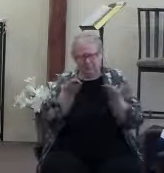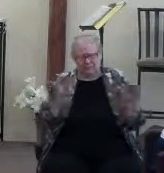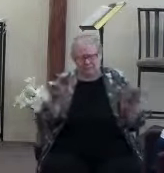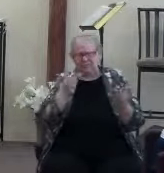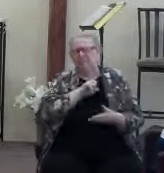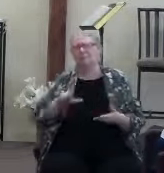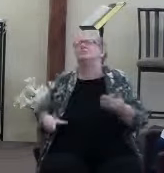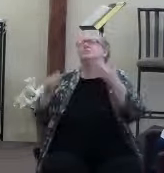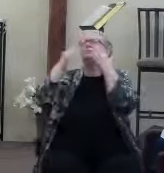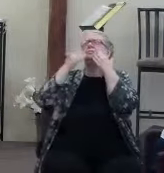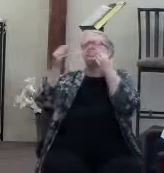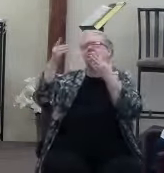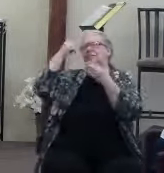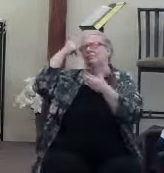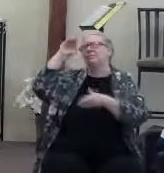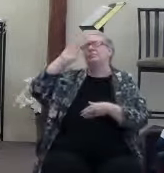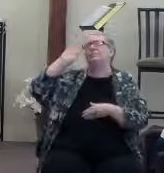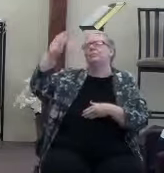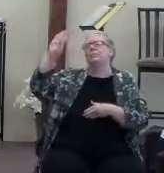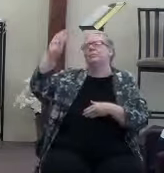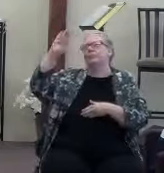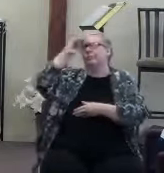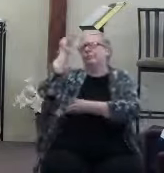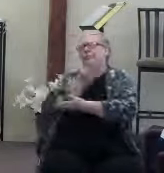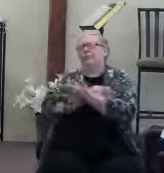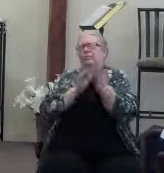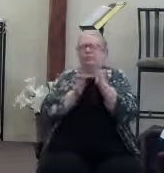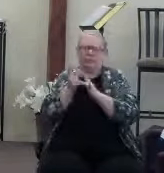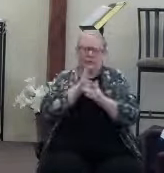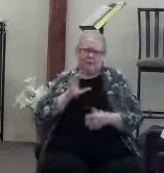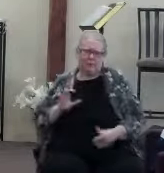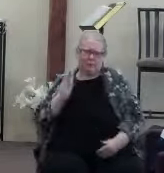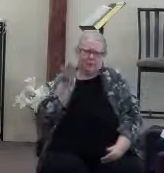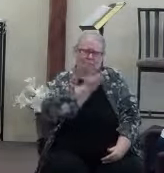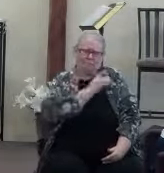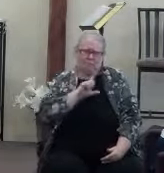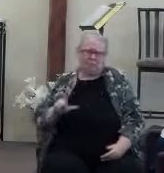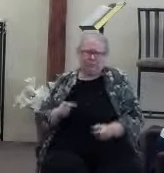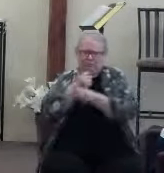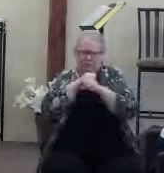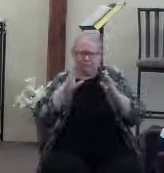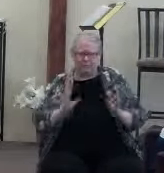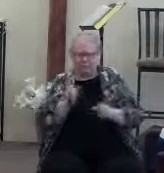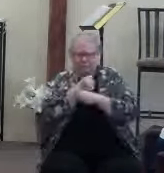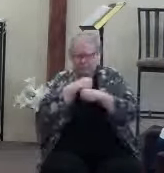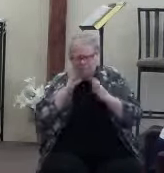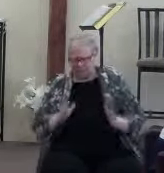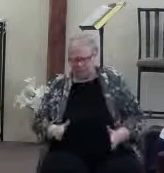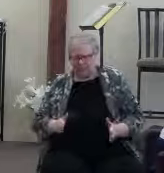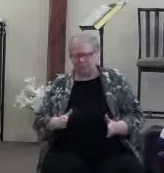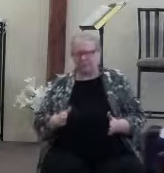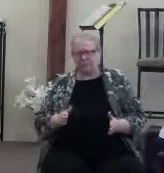Lord, thank you for your Son, Jesus Christ, our Lord and Savior, our maker, creator, our healer, our comforter,